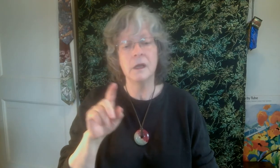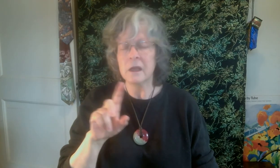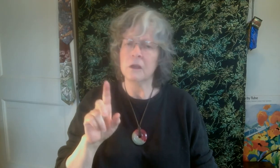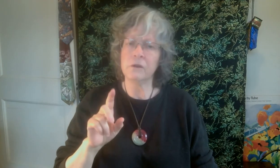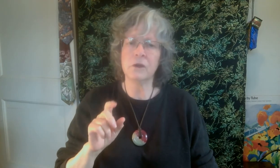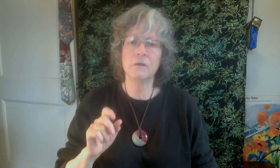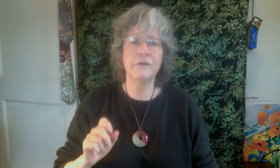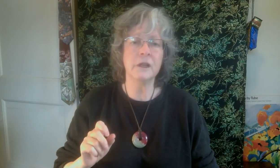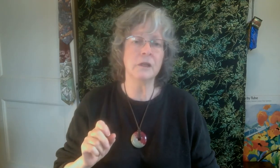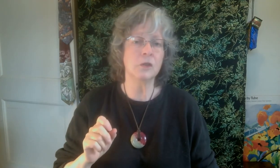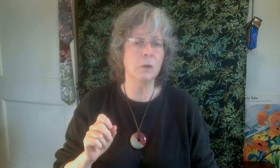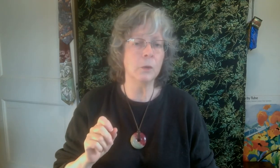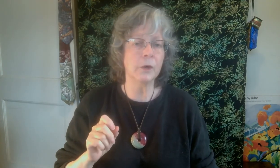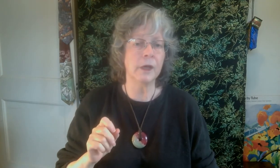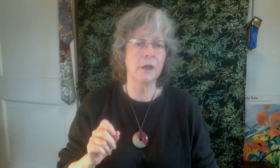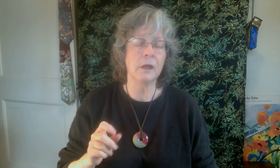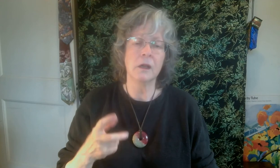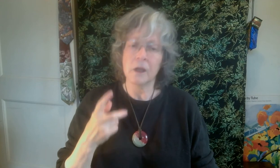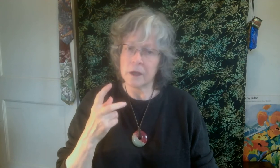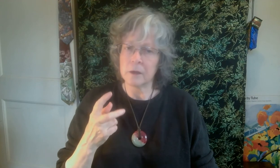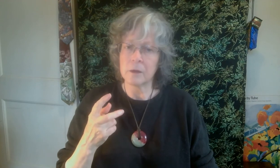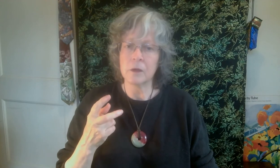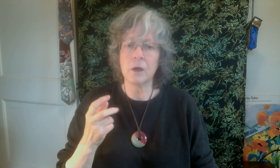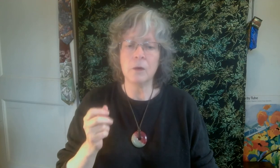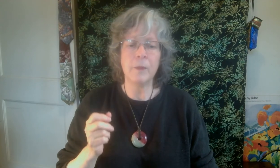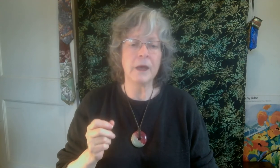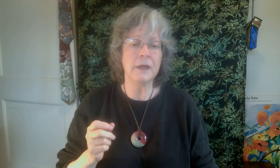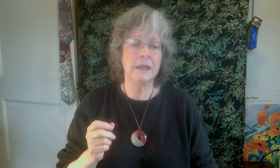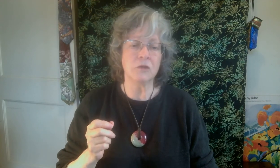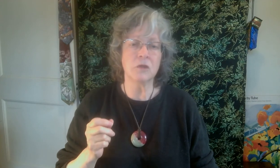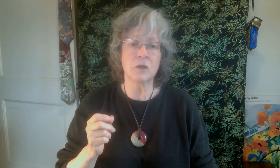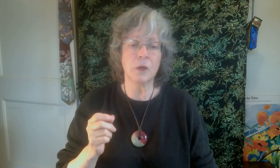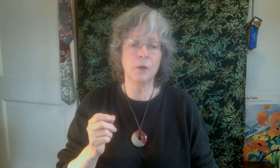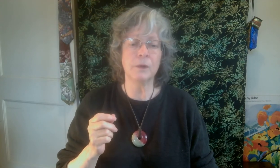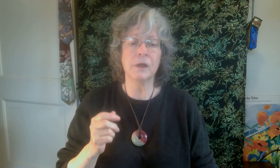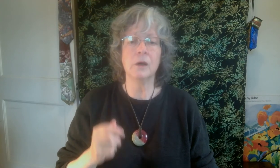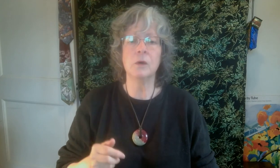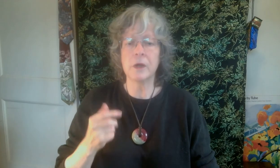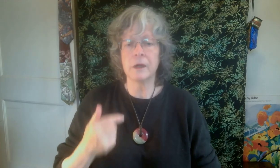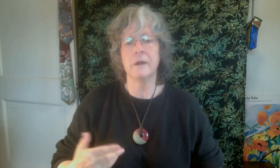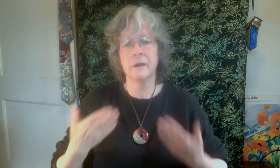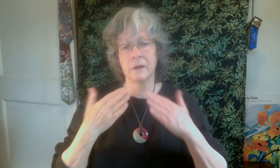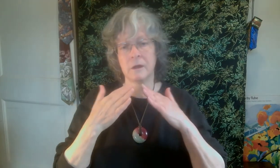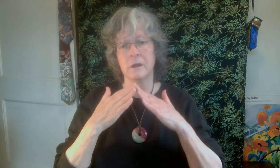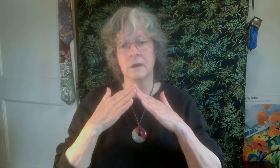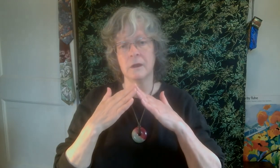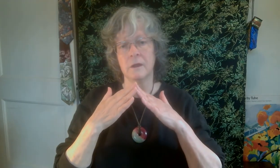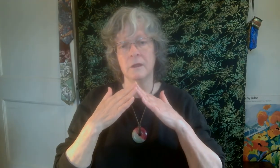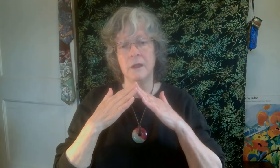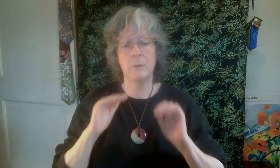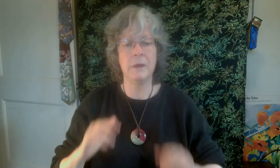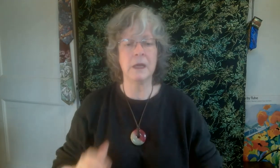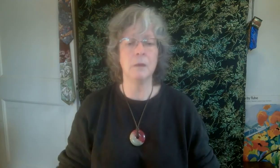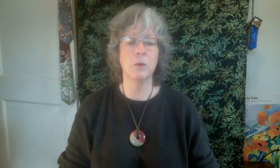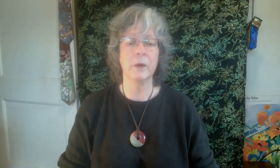If you don't feel it, don't worry. Go about an inch or so below that meeting point.